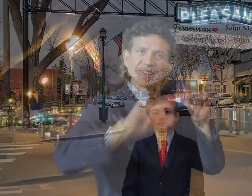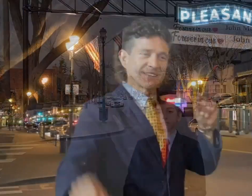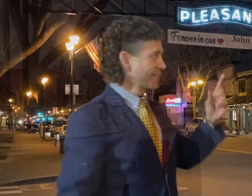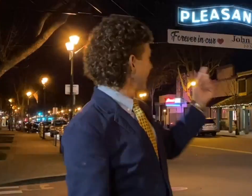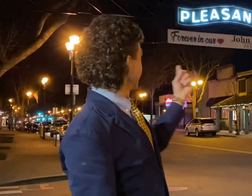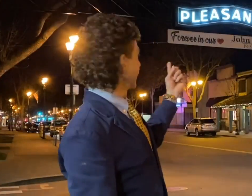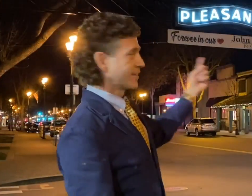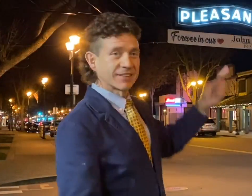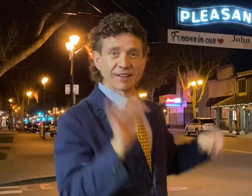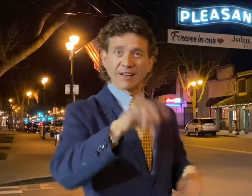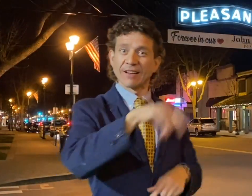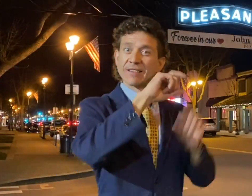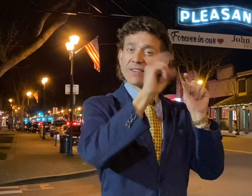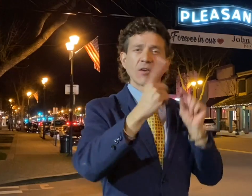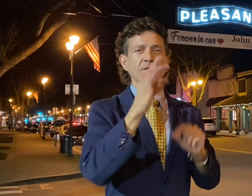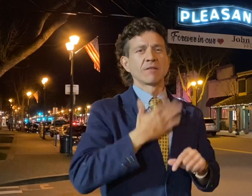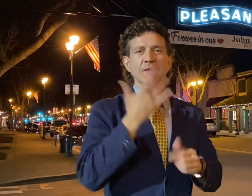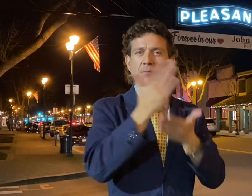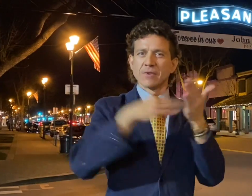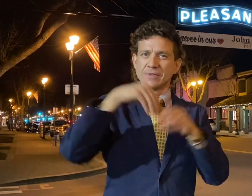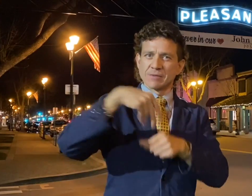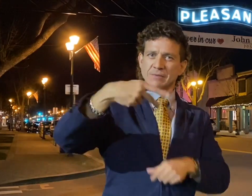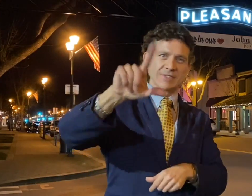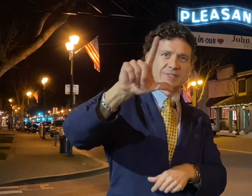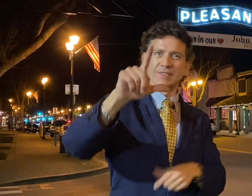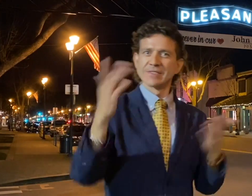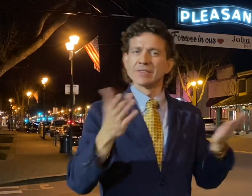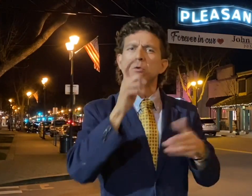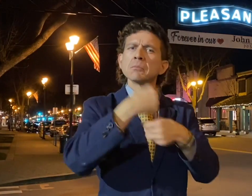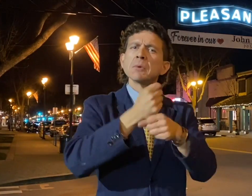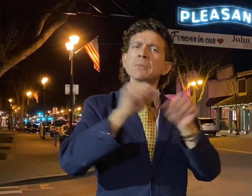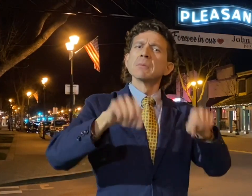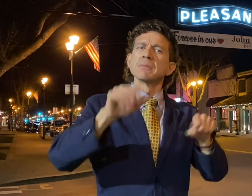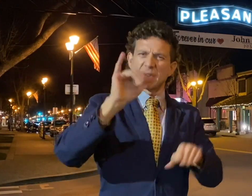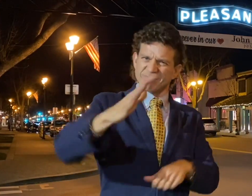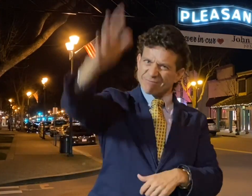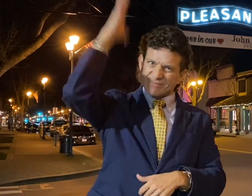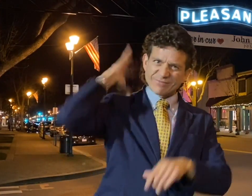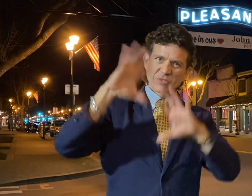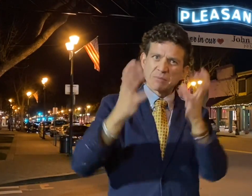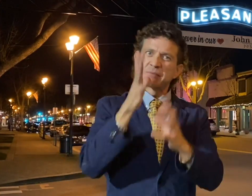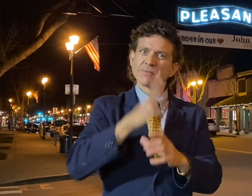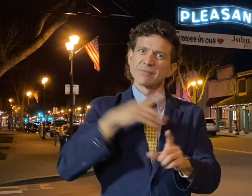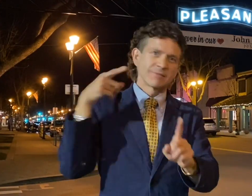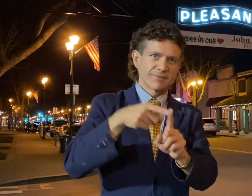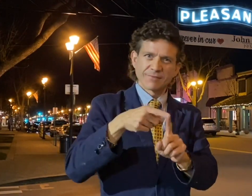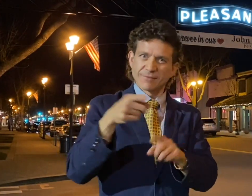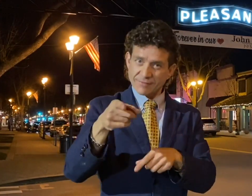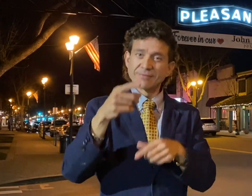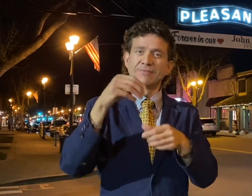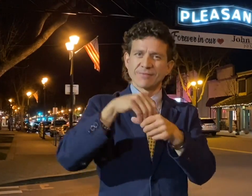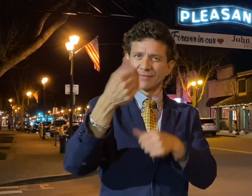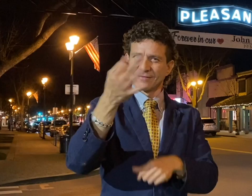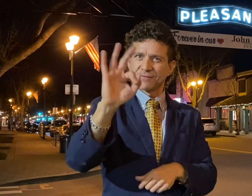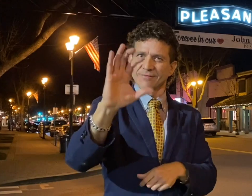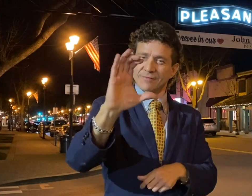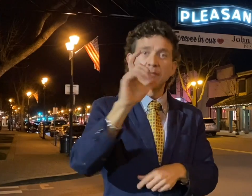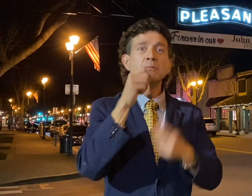You see the sign? This is one of my favorite parts of Pleasanton. It was made possible by a group of women in the 1900s,